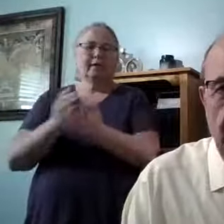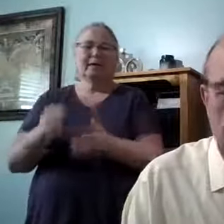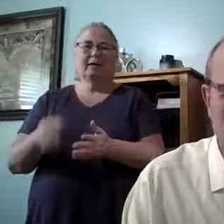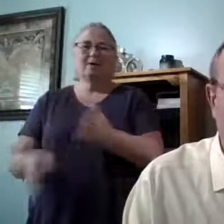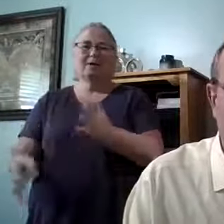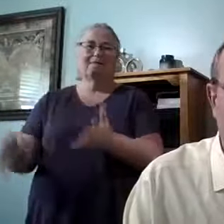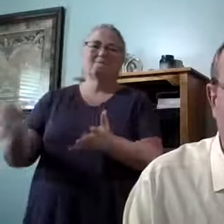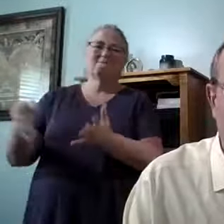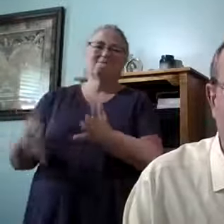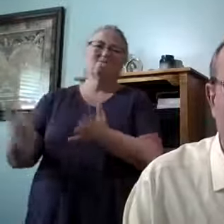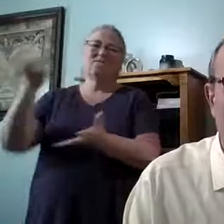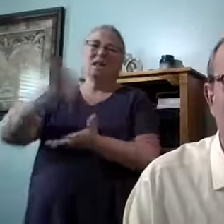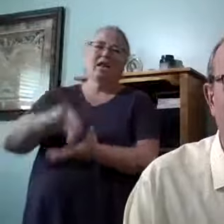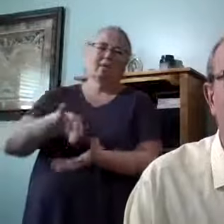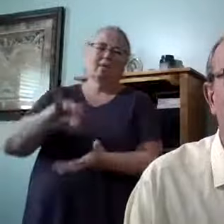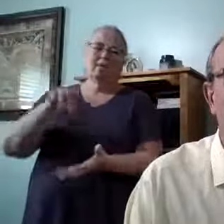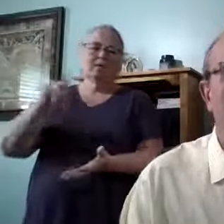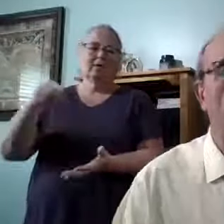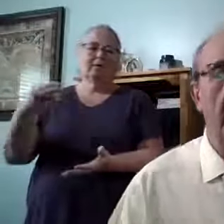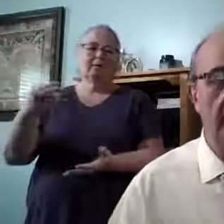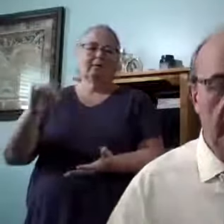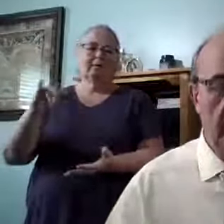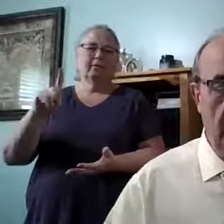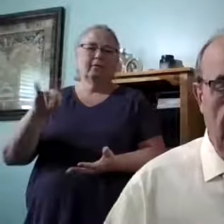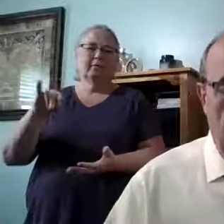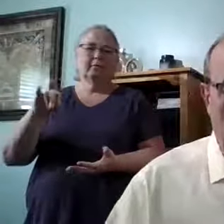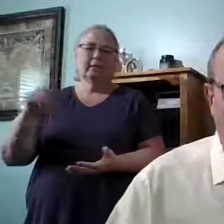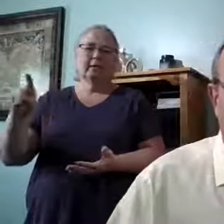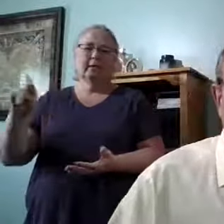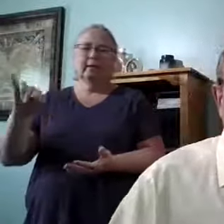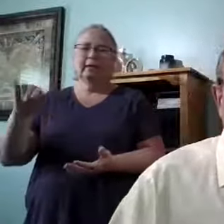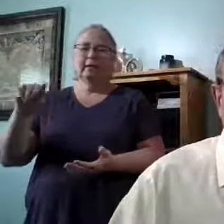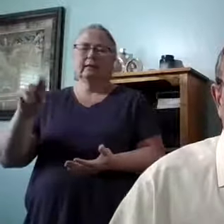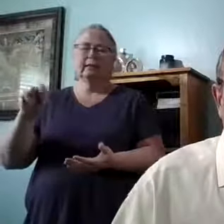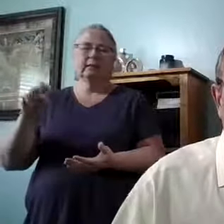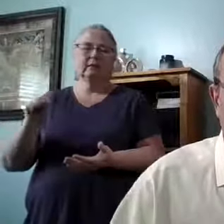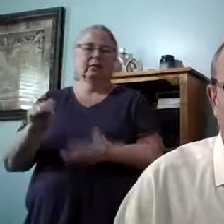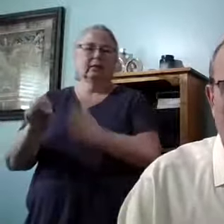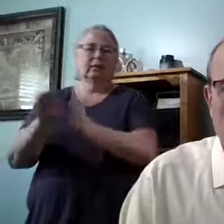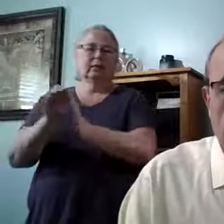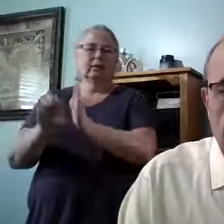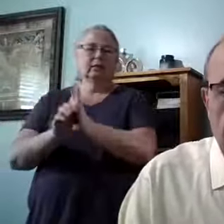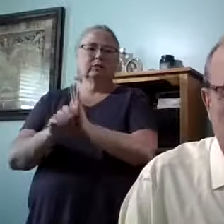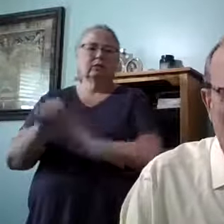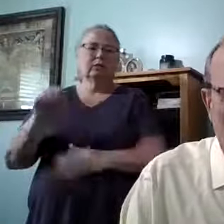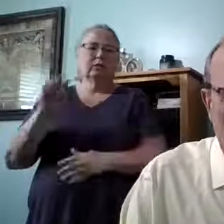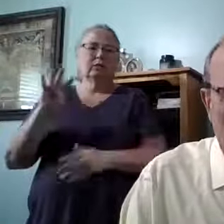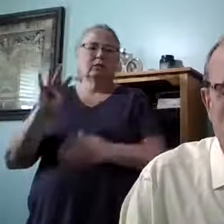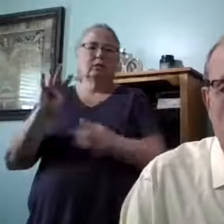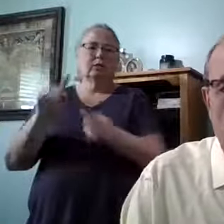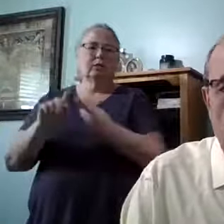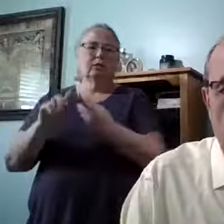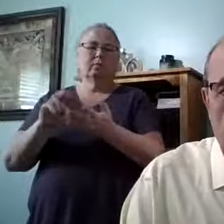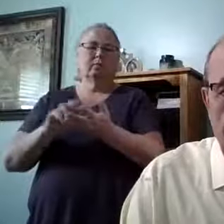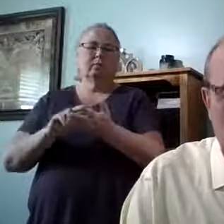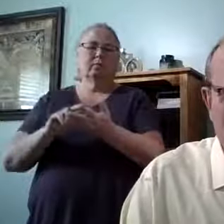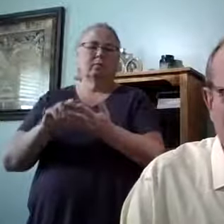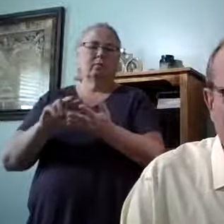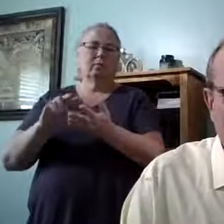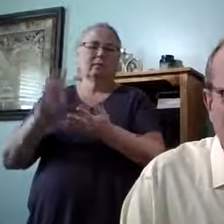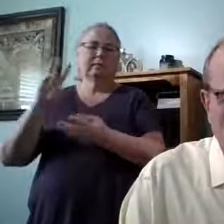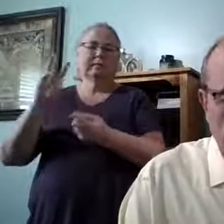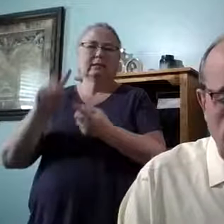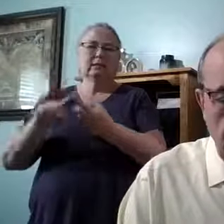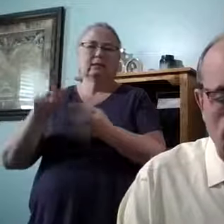to Philippians chapter four, verse six through nine. Okay. And I'll read it. It says, be anxious for nothing,